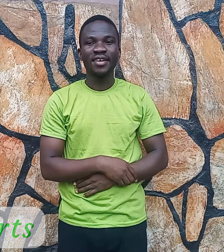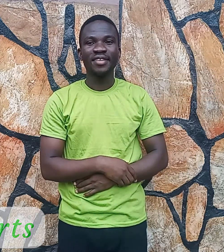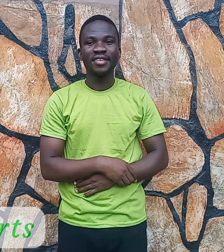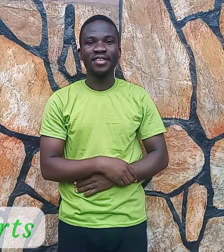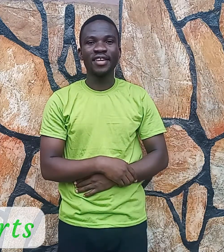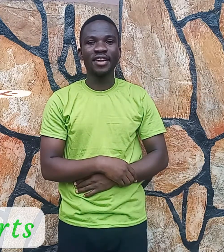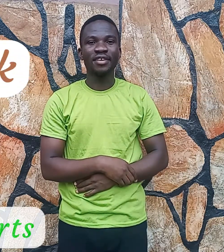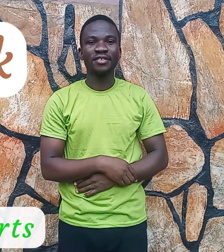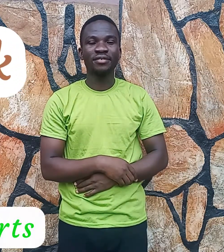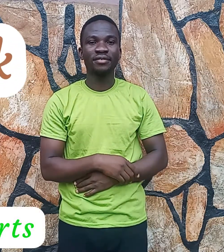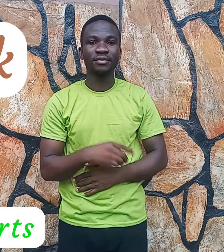Neck.